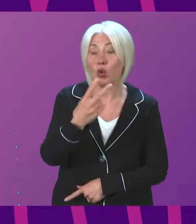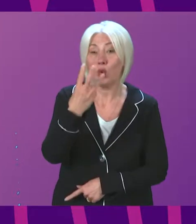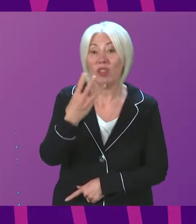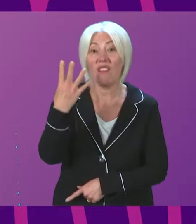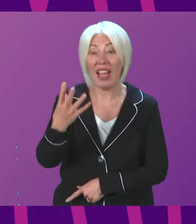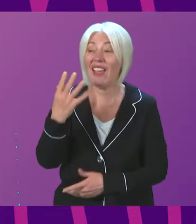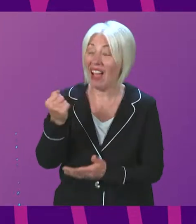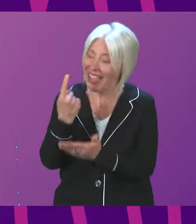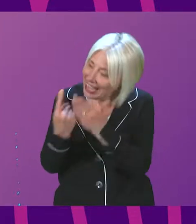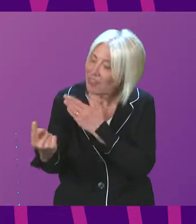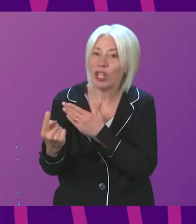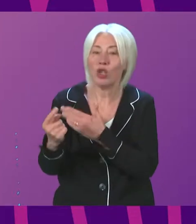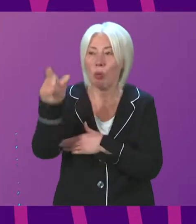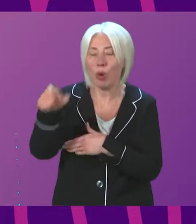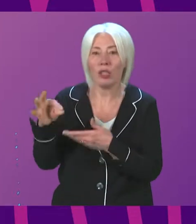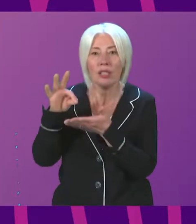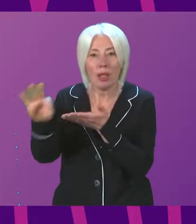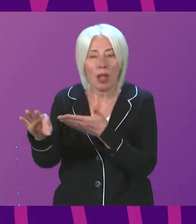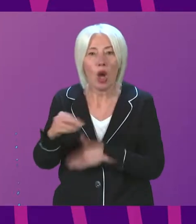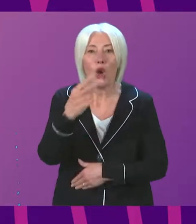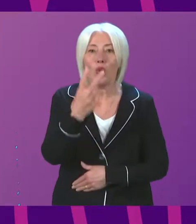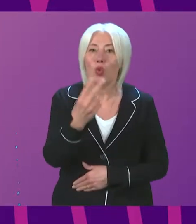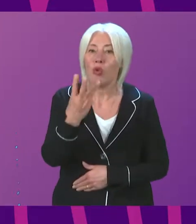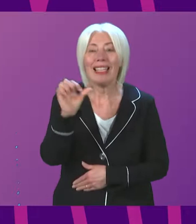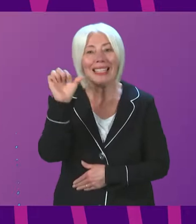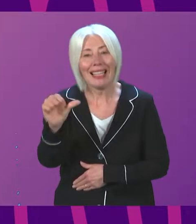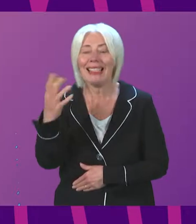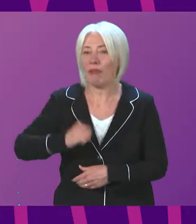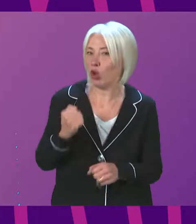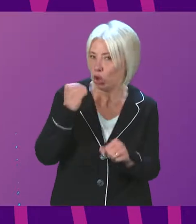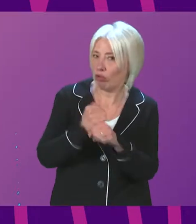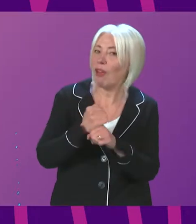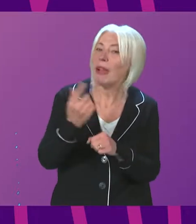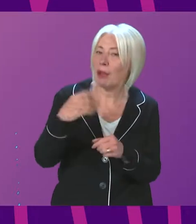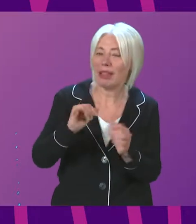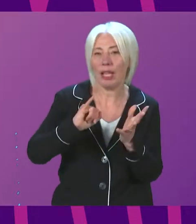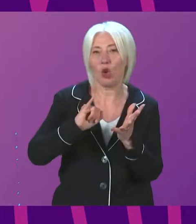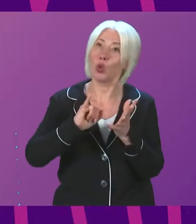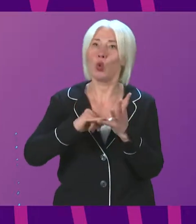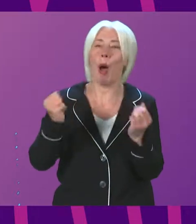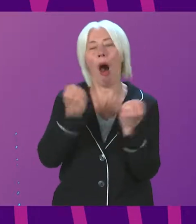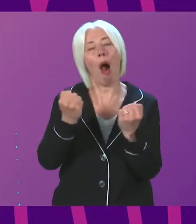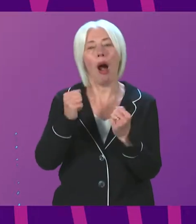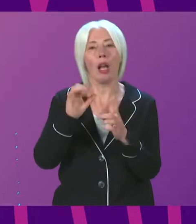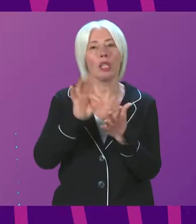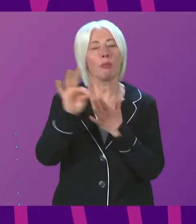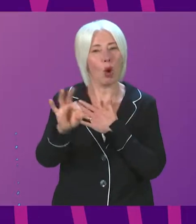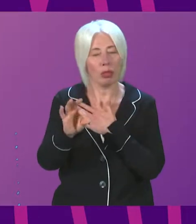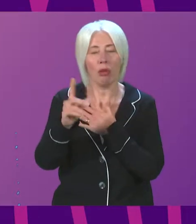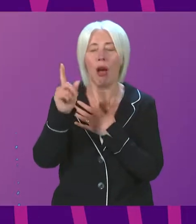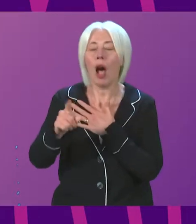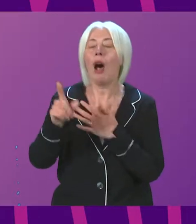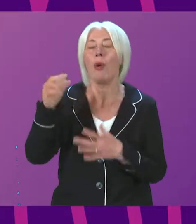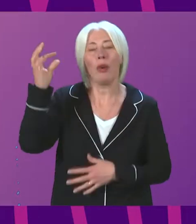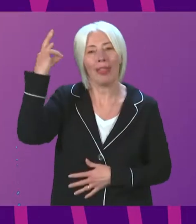have an individual sponsor and 2,236 have the Scottish government as super sponsor in partnership with local government and third